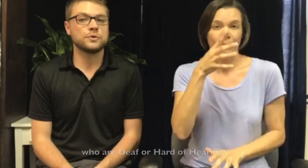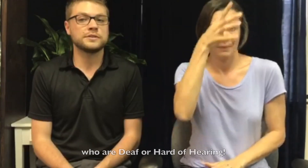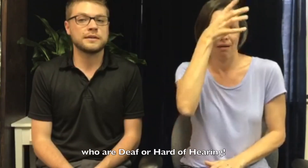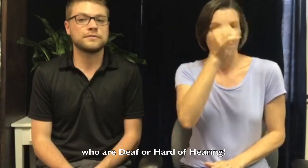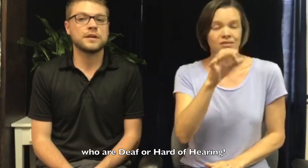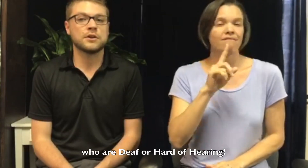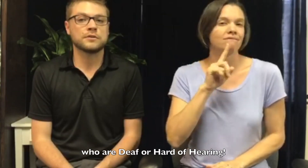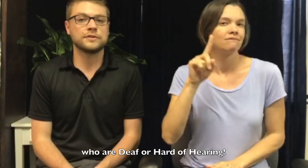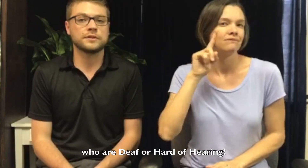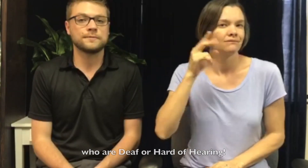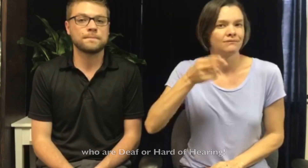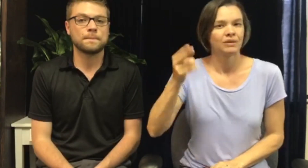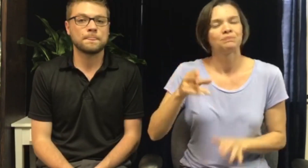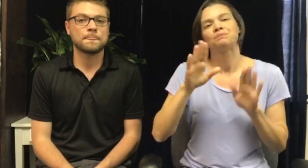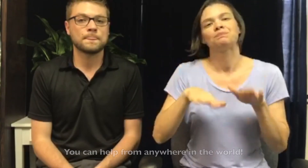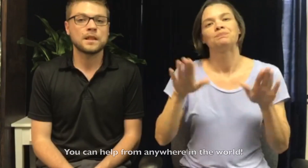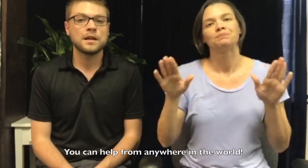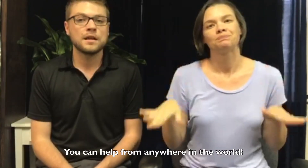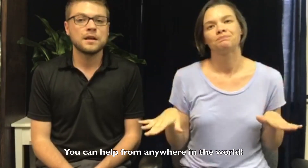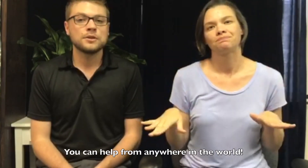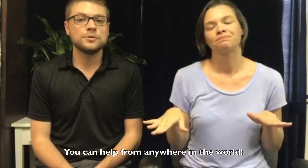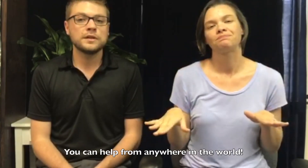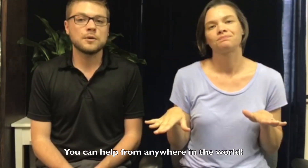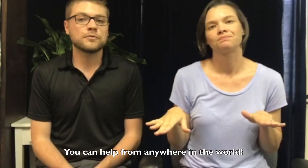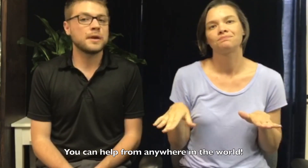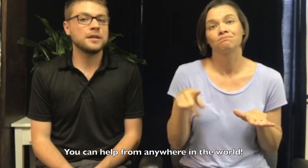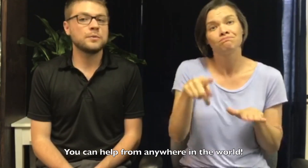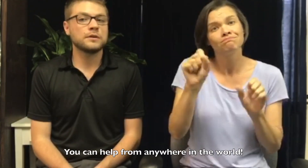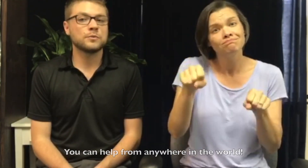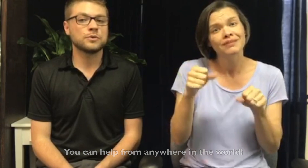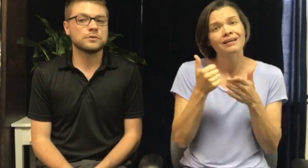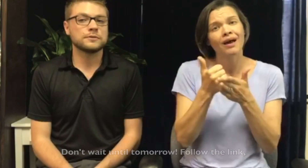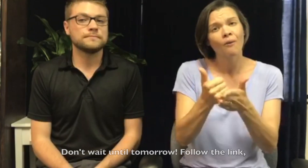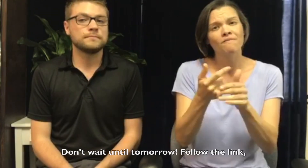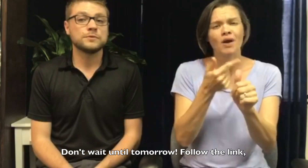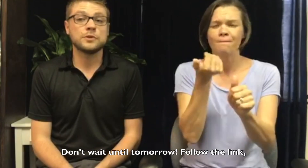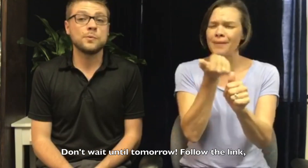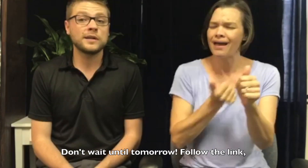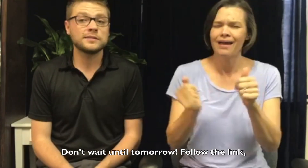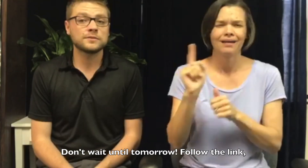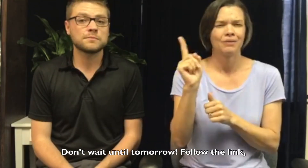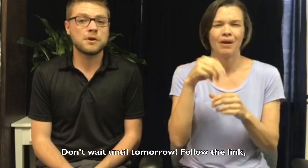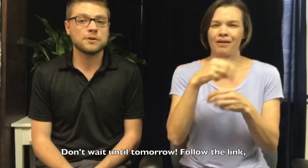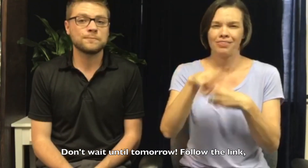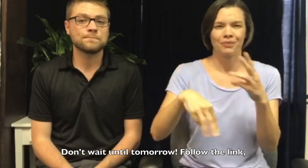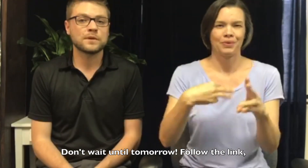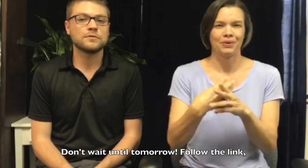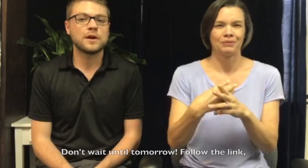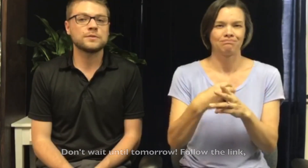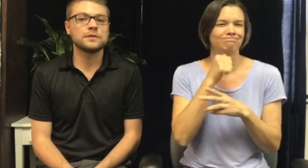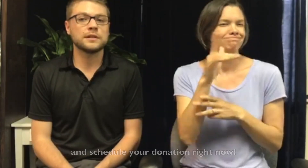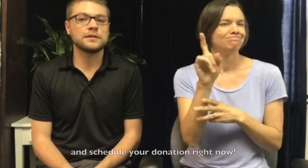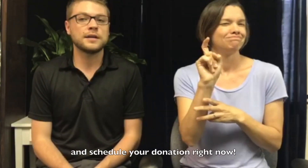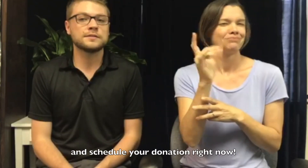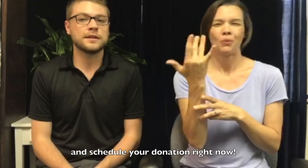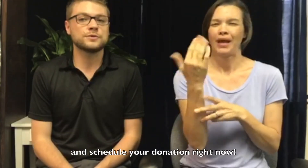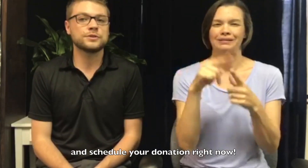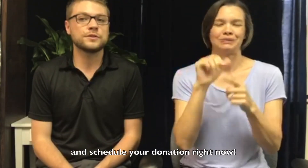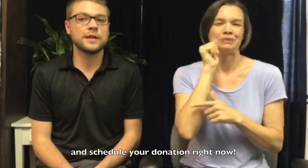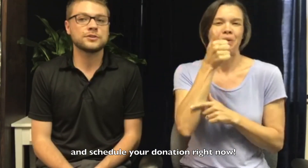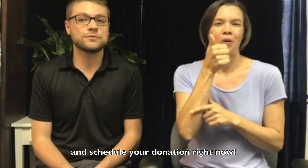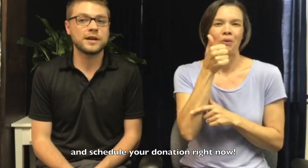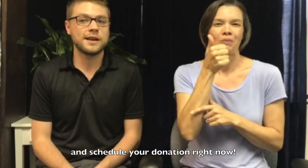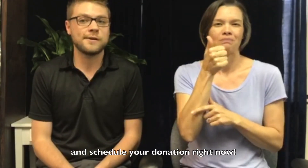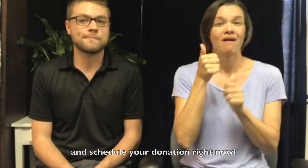of children who are deaf and hard of hearing. You can help from anywhere in the world. Don't wait until tomorrow. Follow the link and